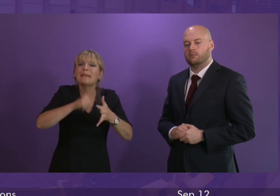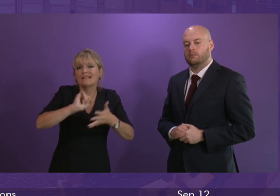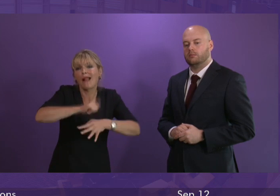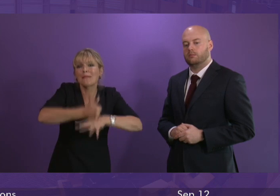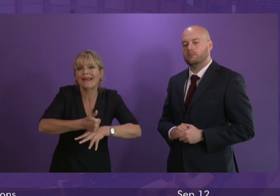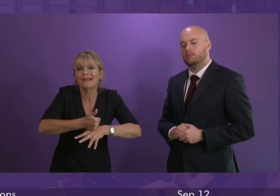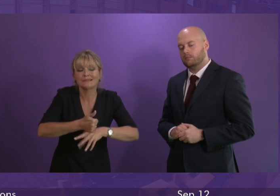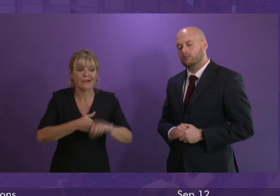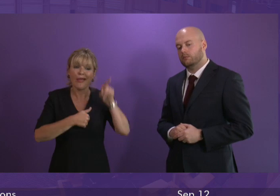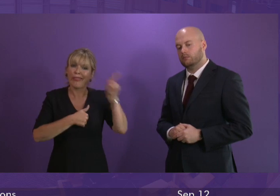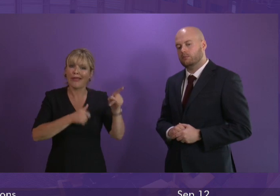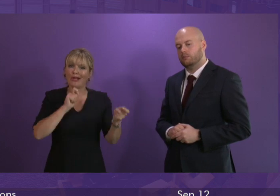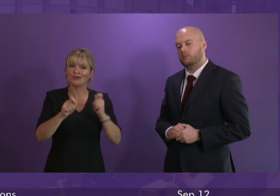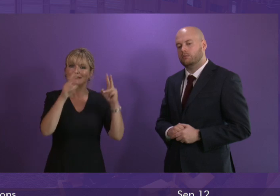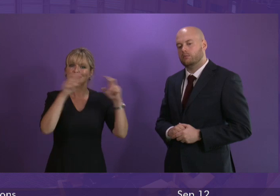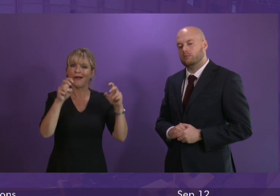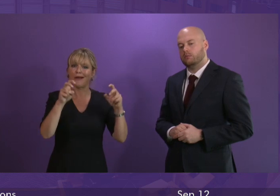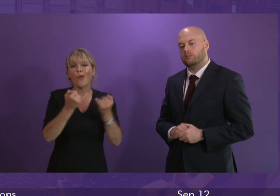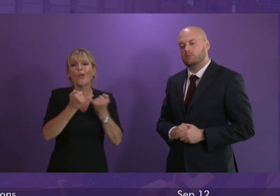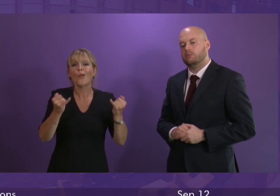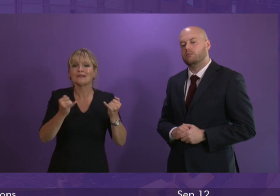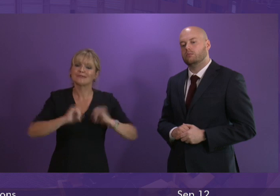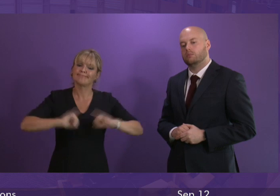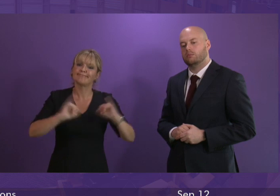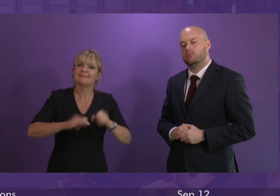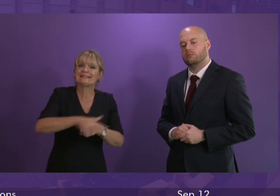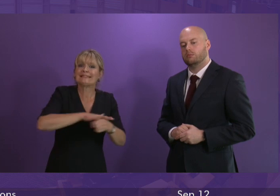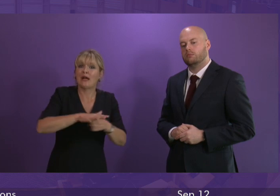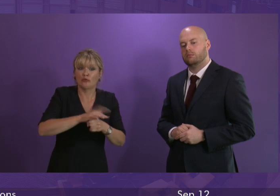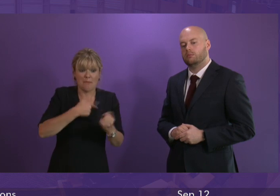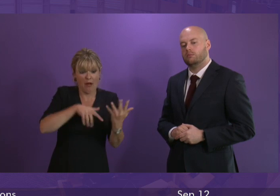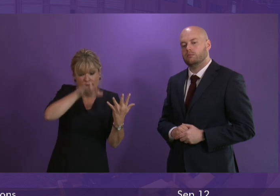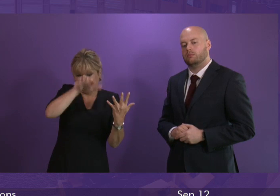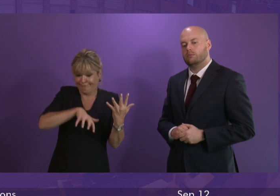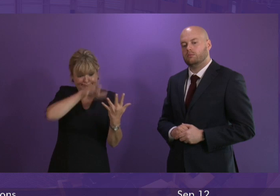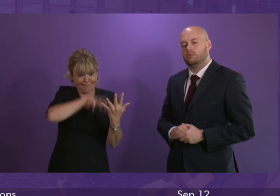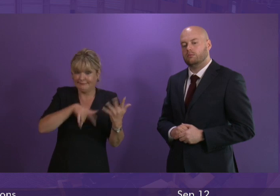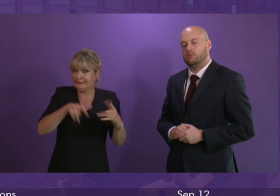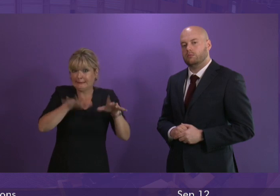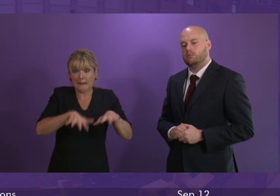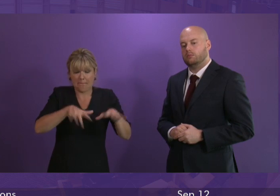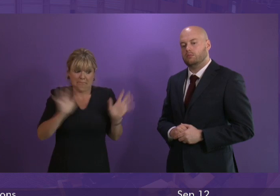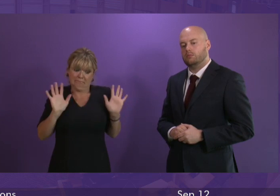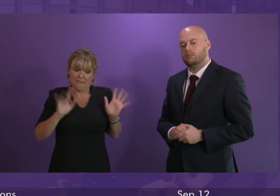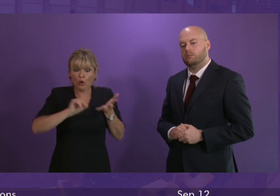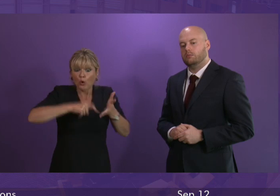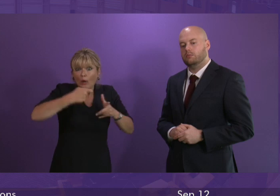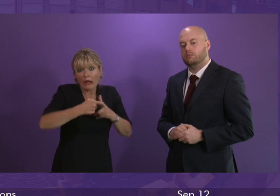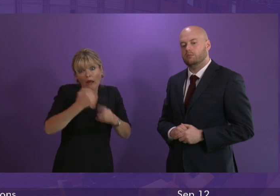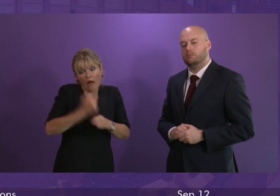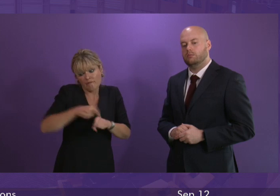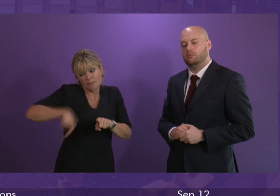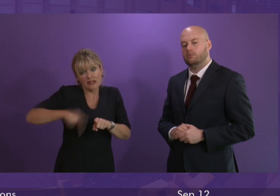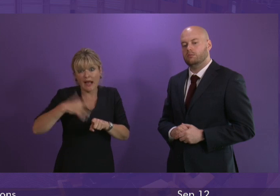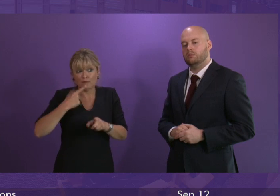rather than reasonable worst case scenario as appeared on the document that was published last night it is for the UK Government to explain if there is any significance